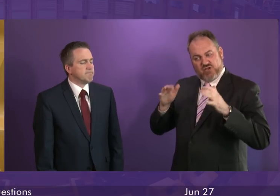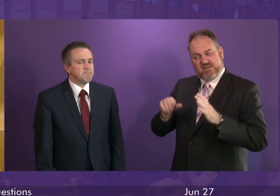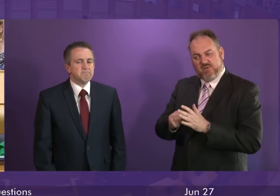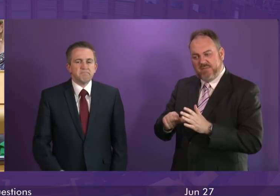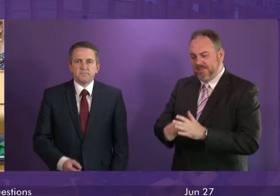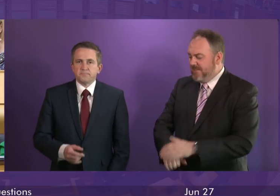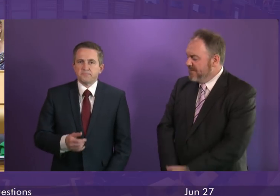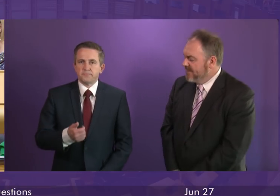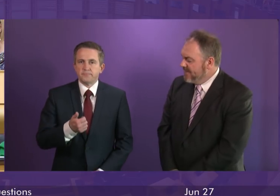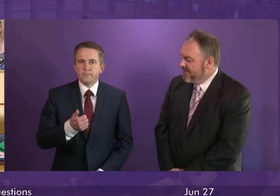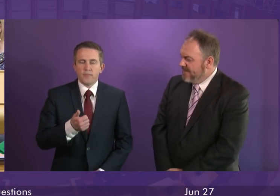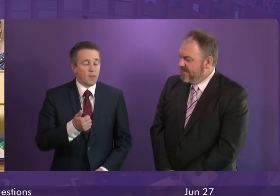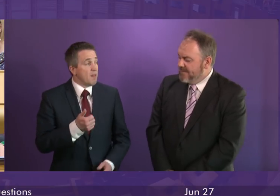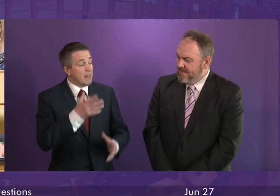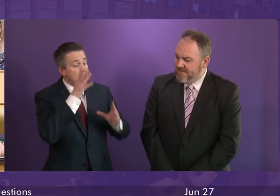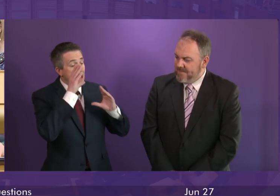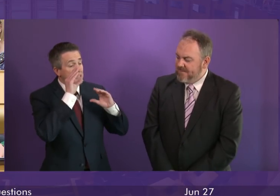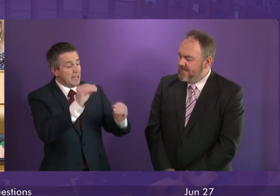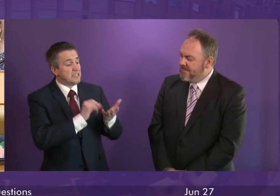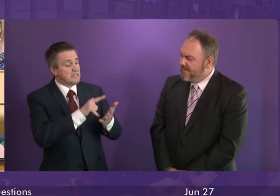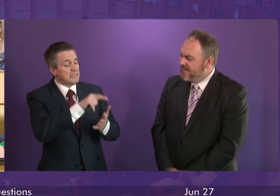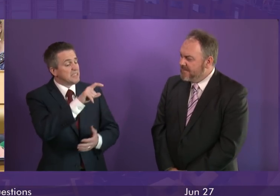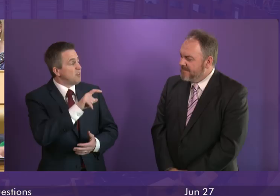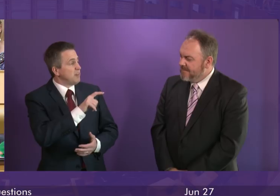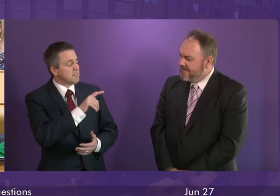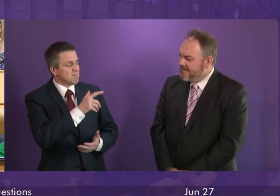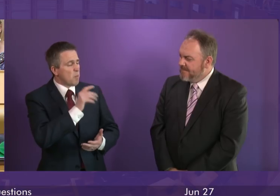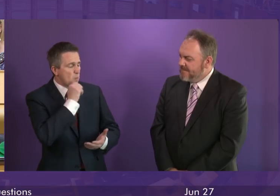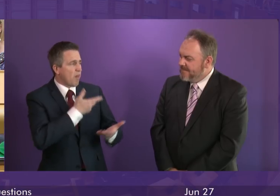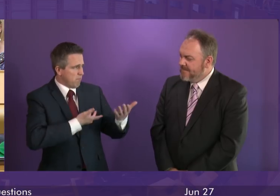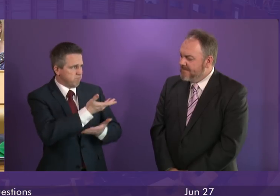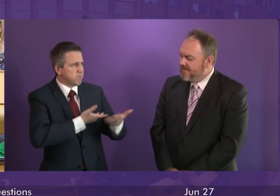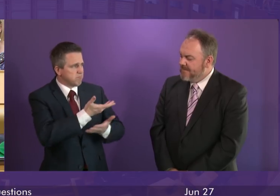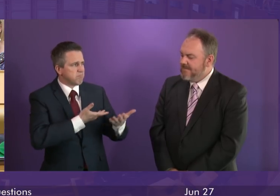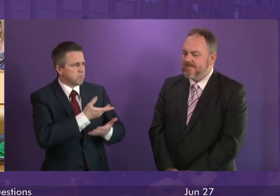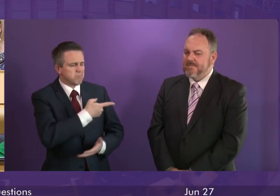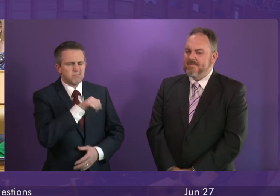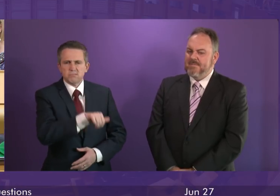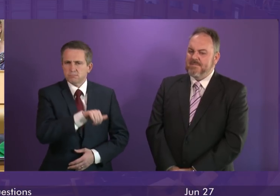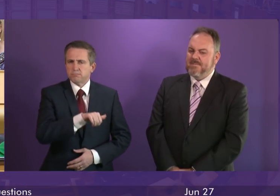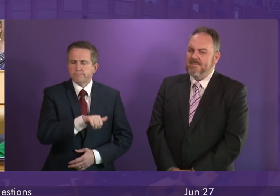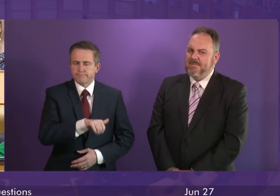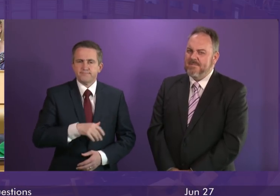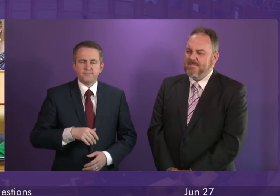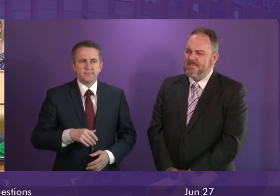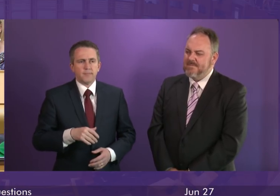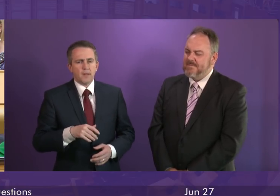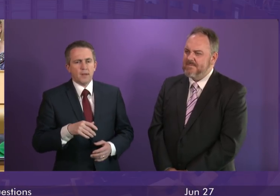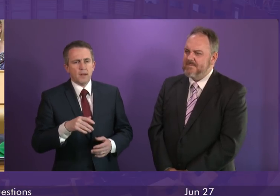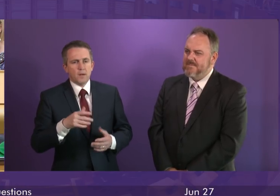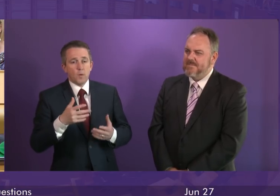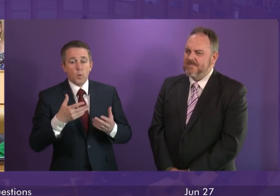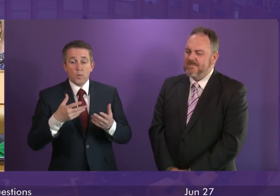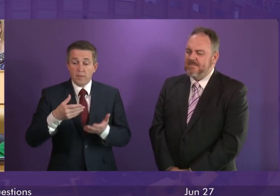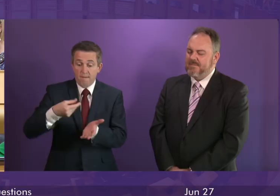First Minister. I am sure the Education Secretary would be more than happy to discuss these issues with John Finney. In terms of the